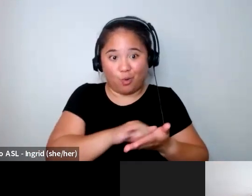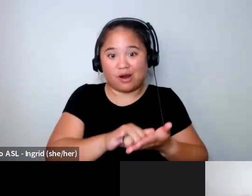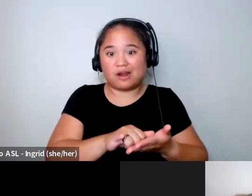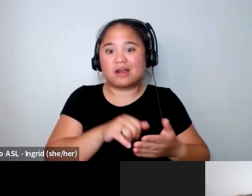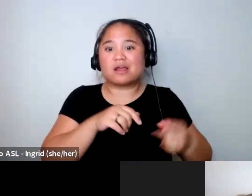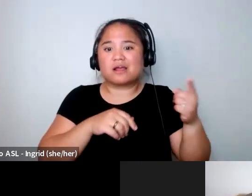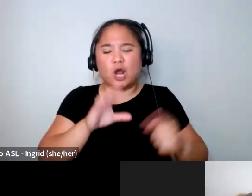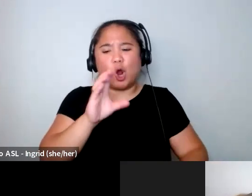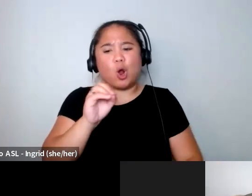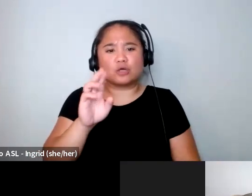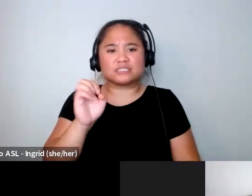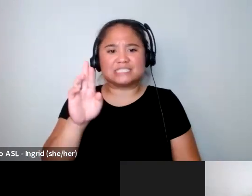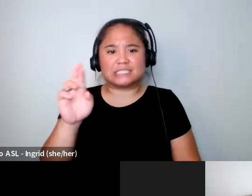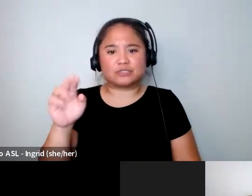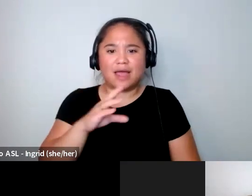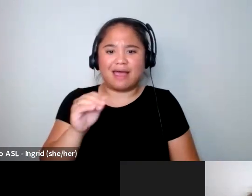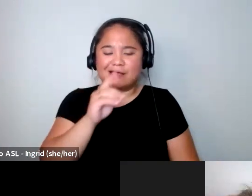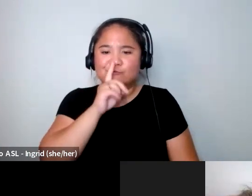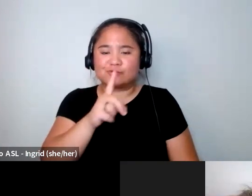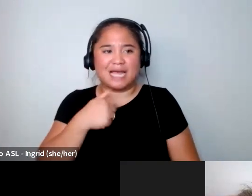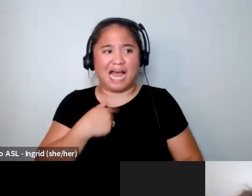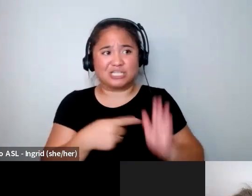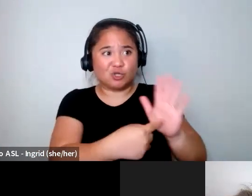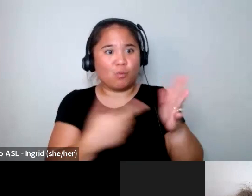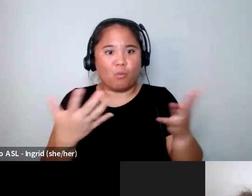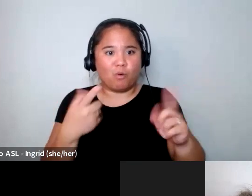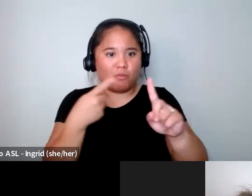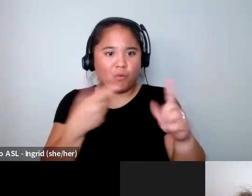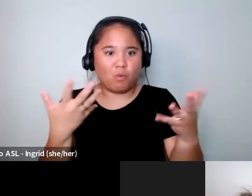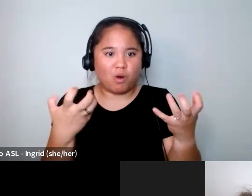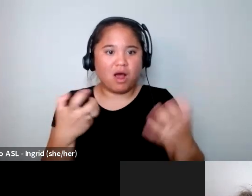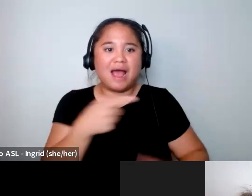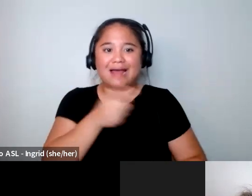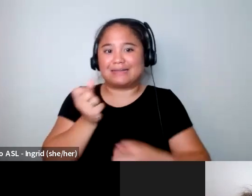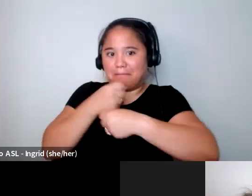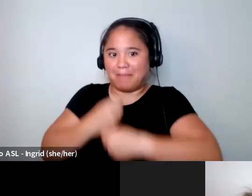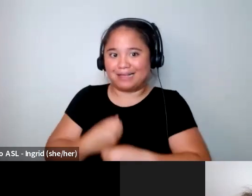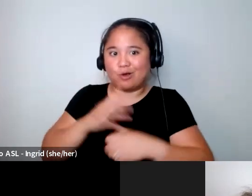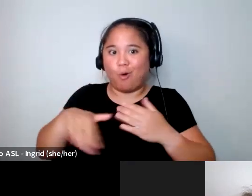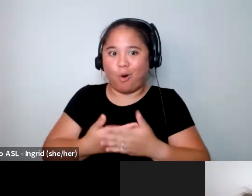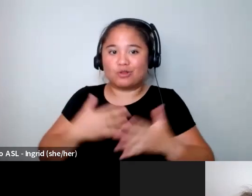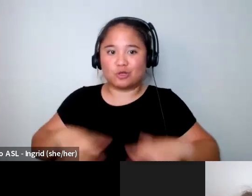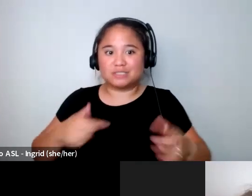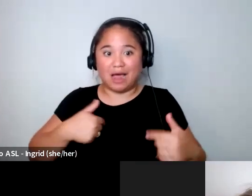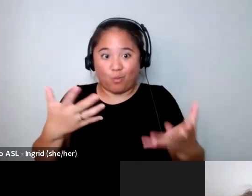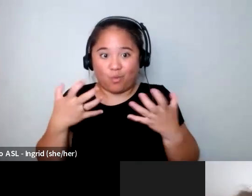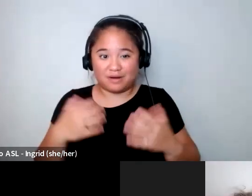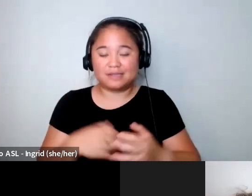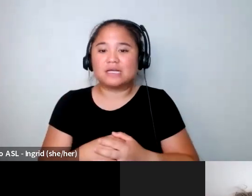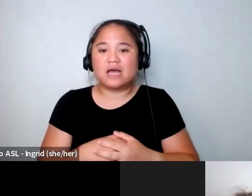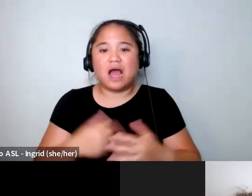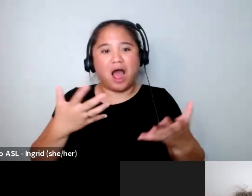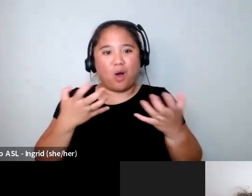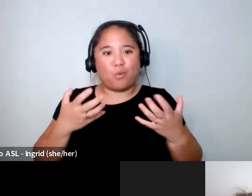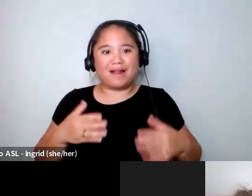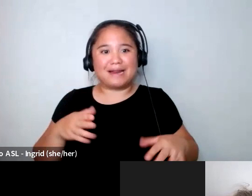more than anything shumit basu i showed him what i wanted and then i had him made that make them right so i mean i wanted thigh high